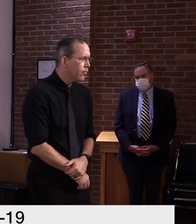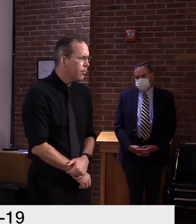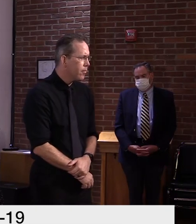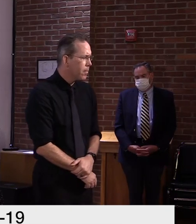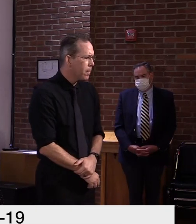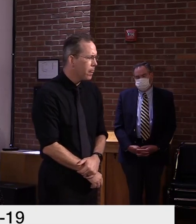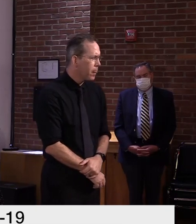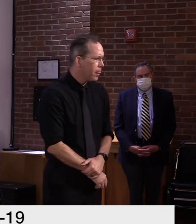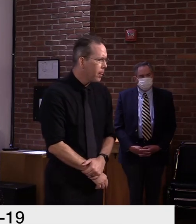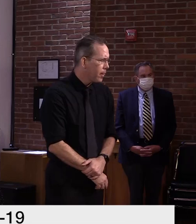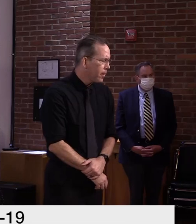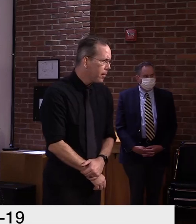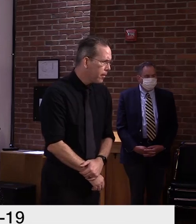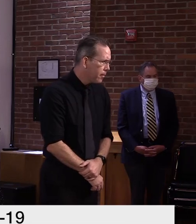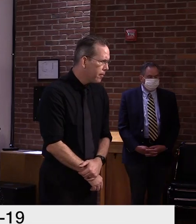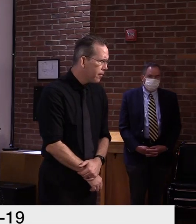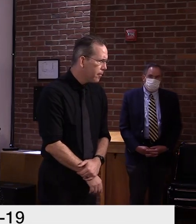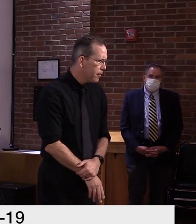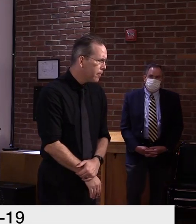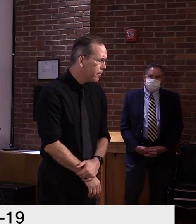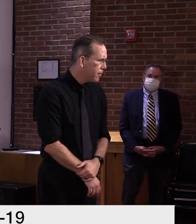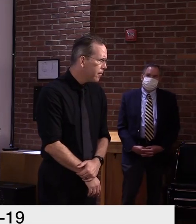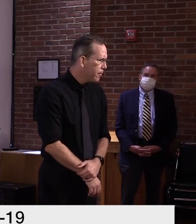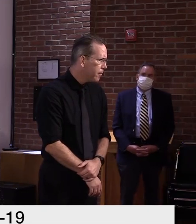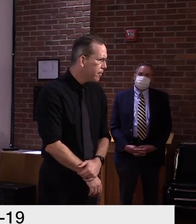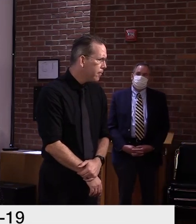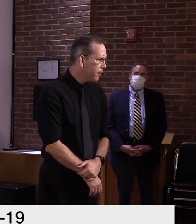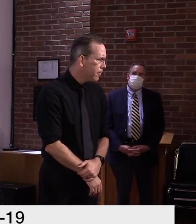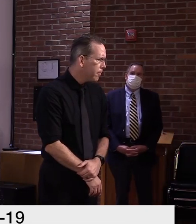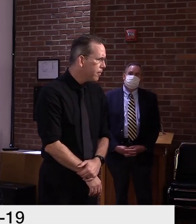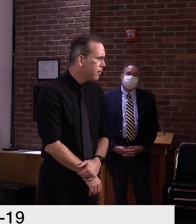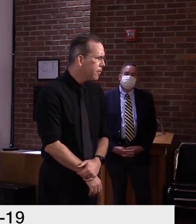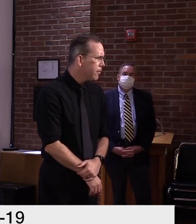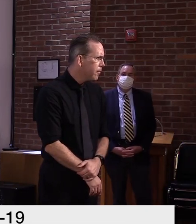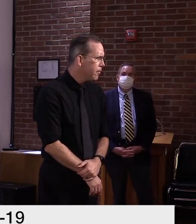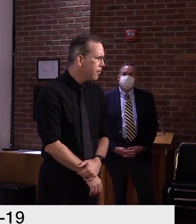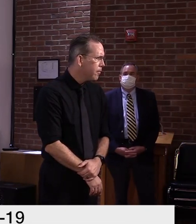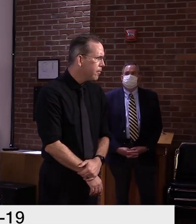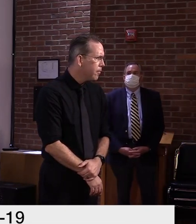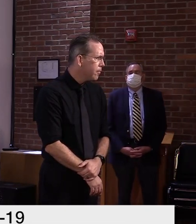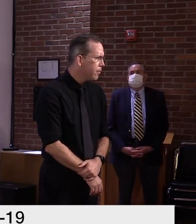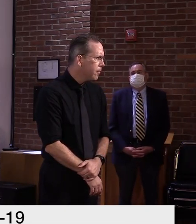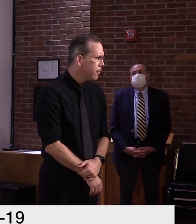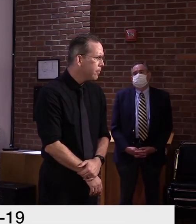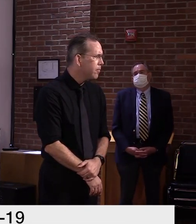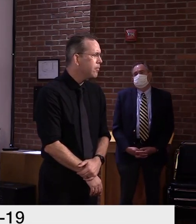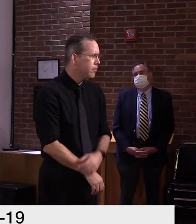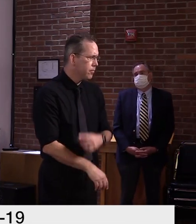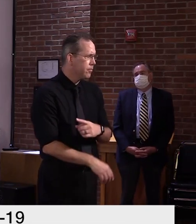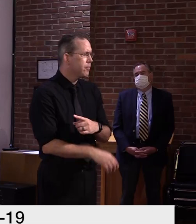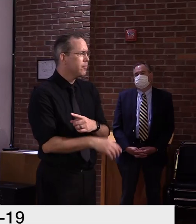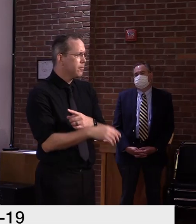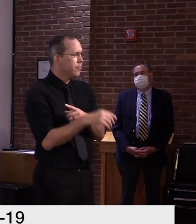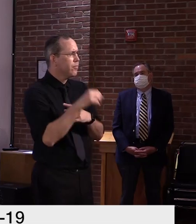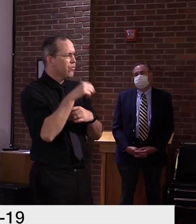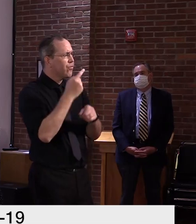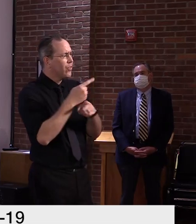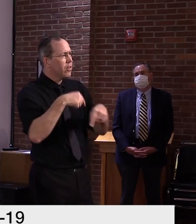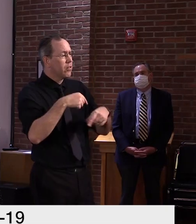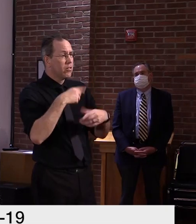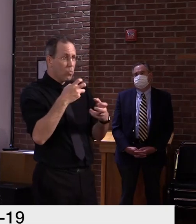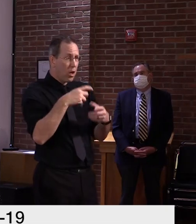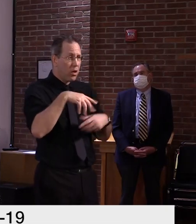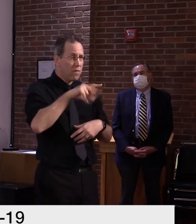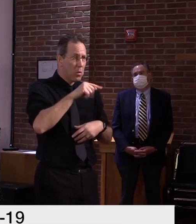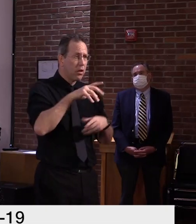tests, you do not the antigen tests. Precisely. So out of the 17 that I commented on, there will only be two that show